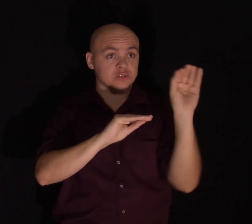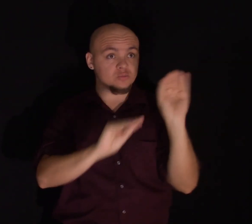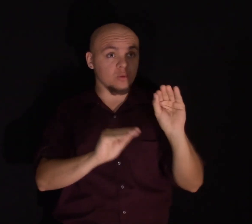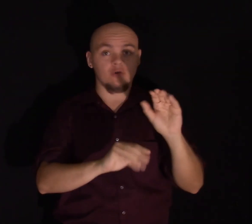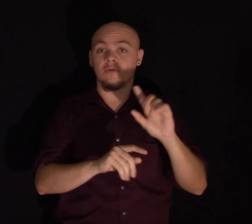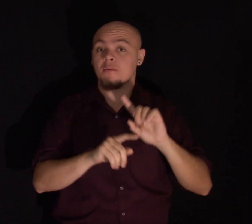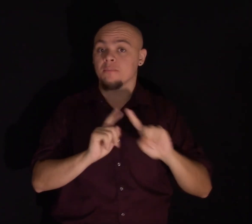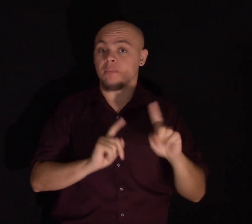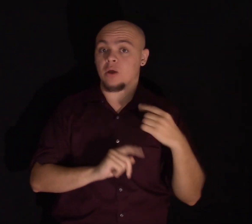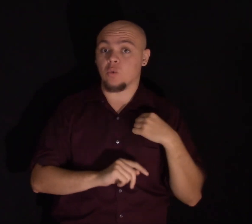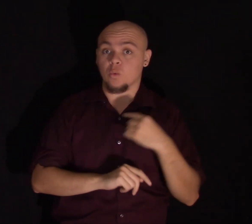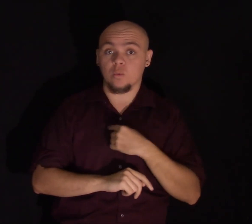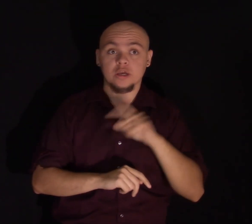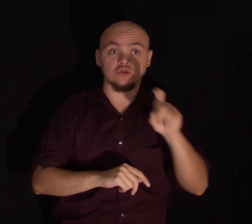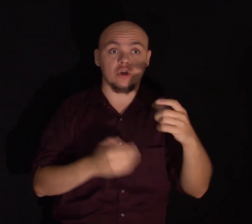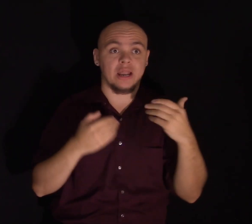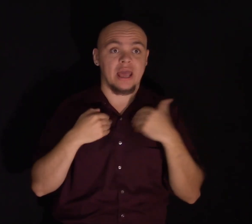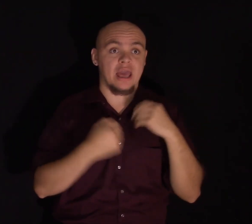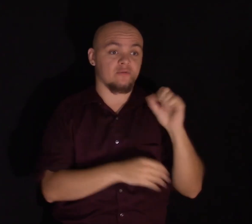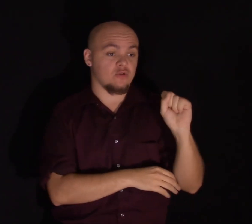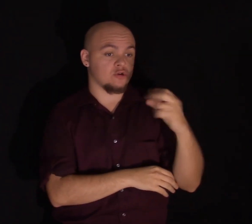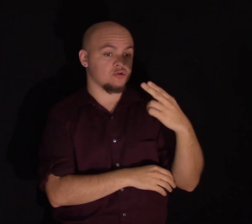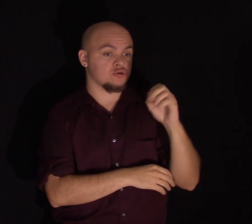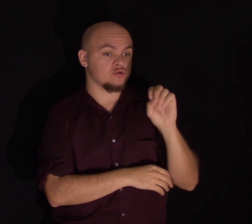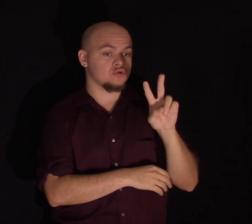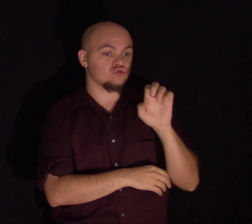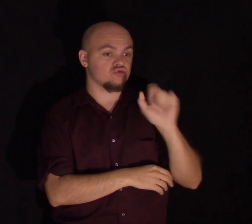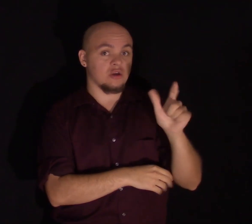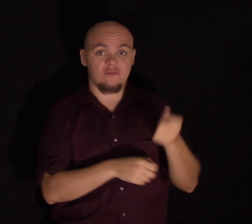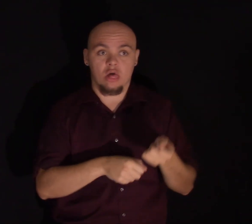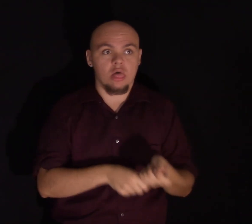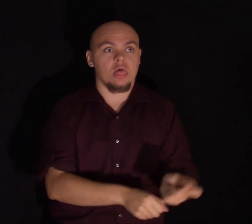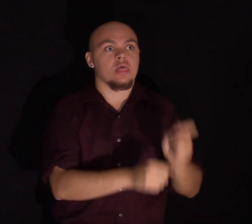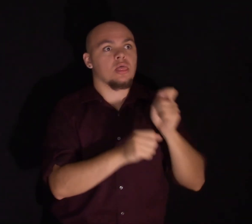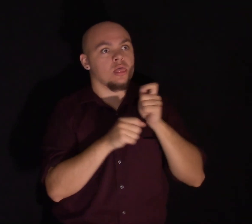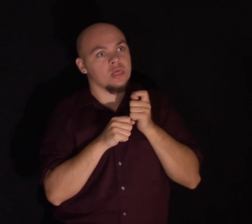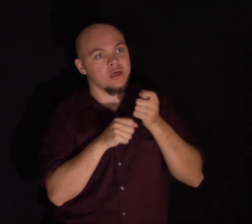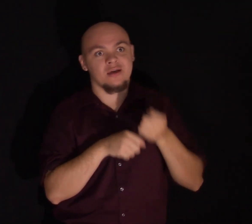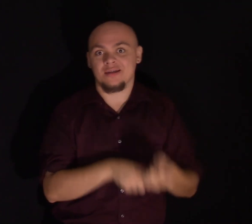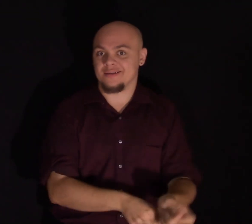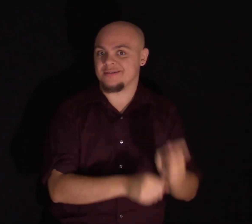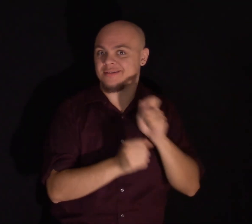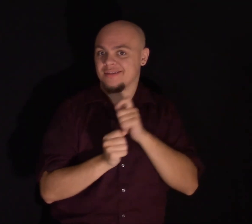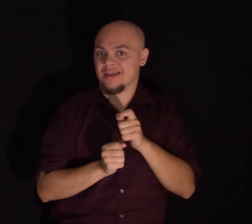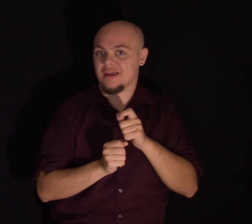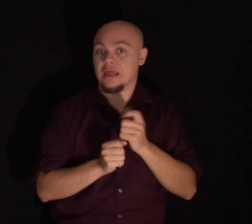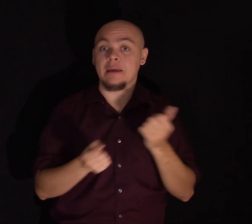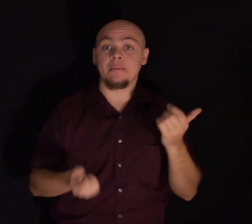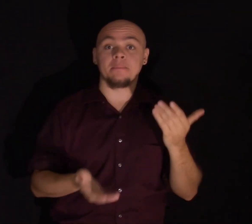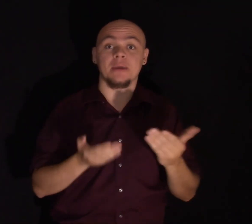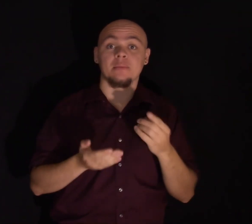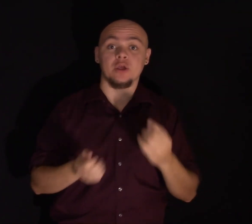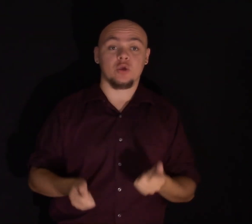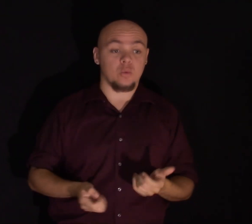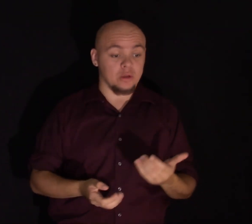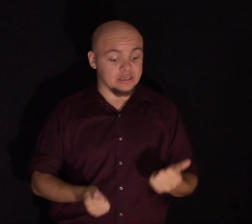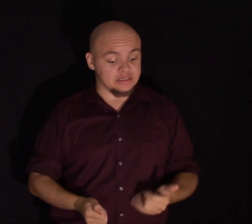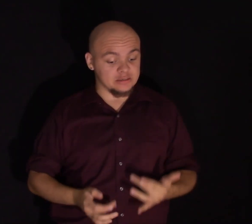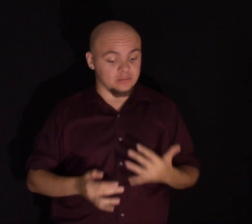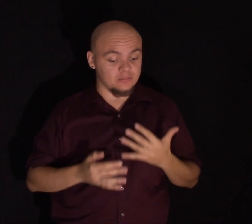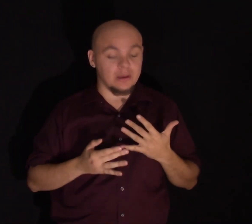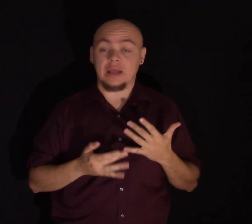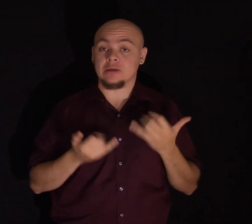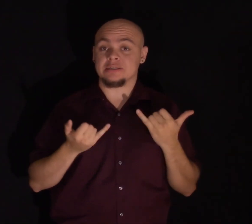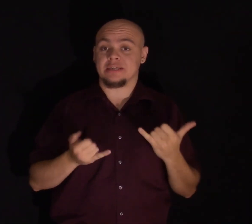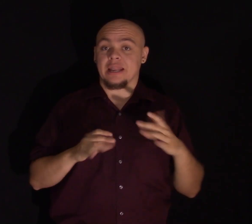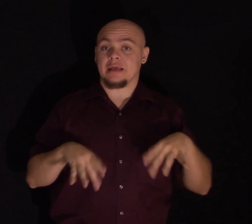hands. Well, I'm really hoping that I might have inspired you to pick up the 15-minute rule today